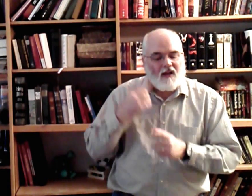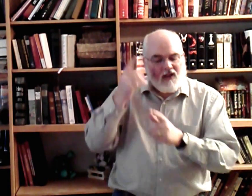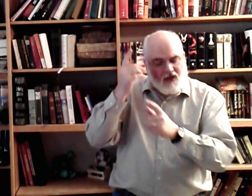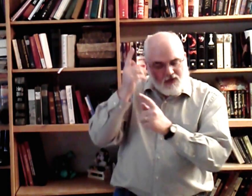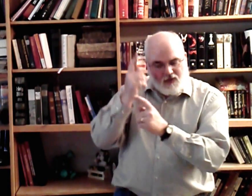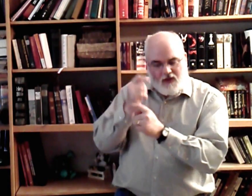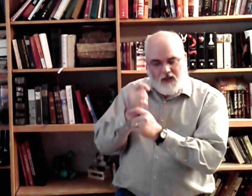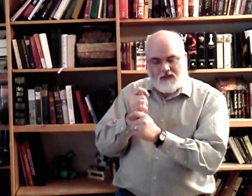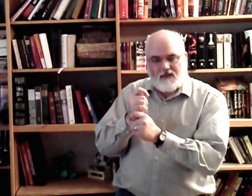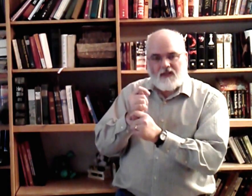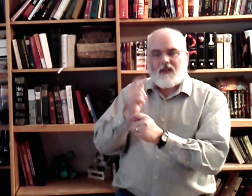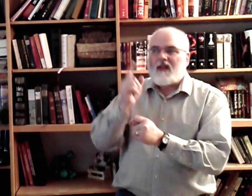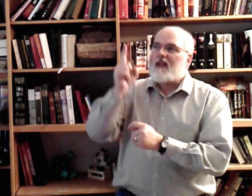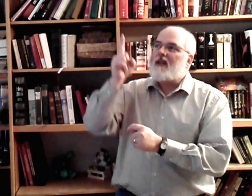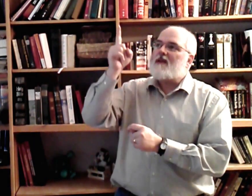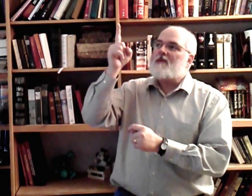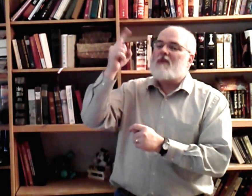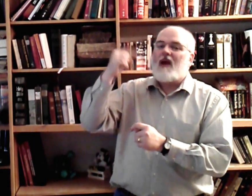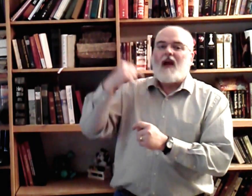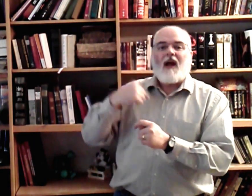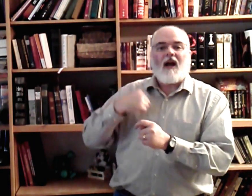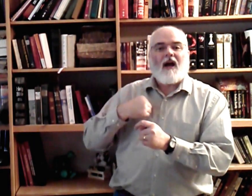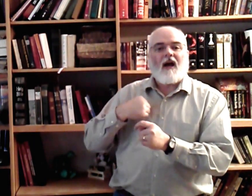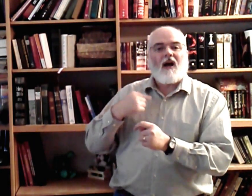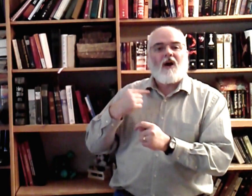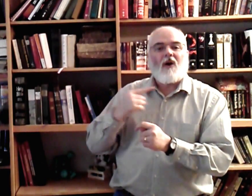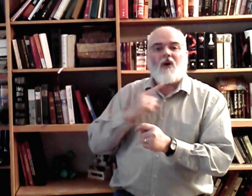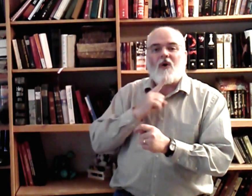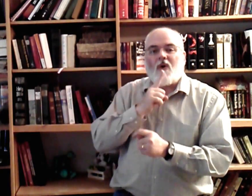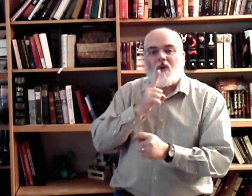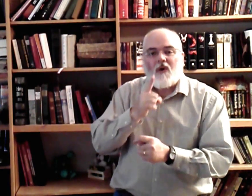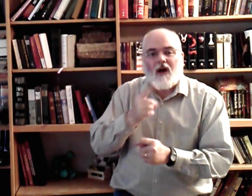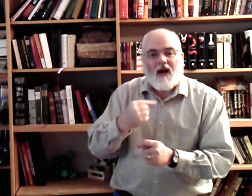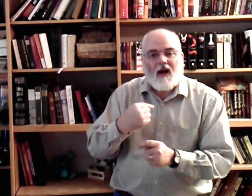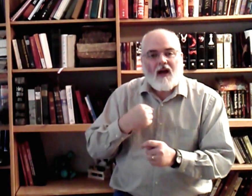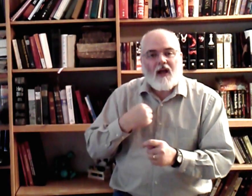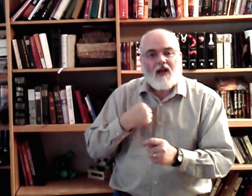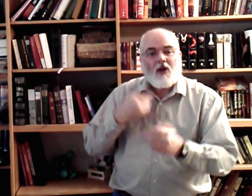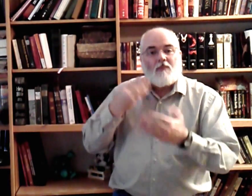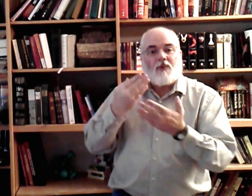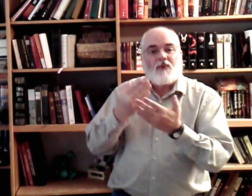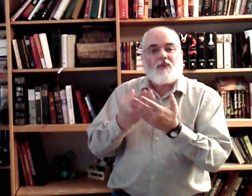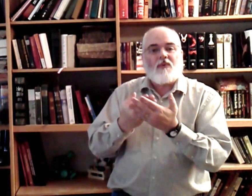trust Him, how I prove